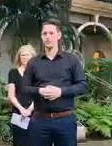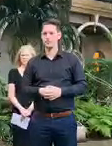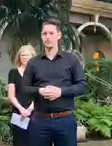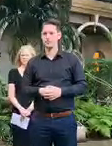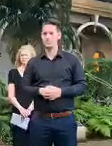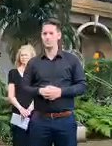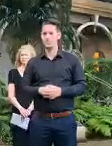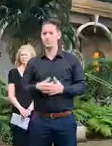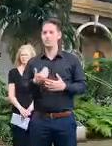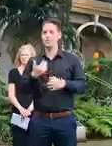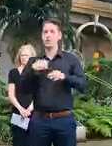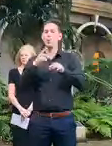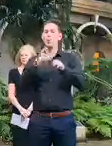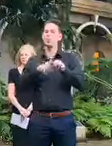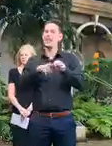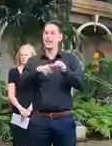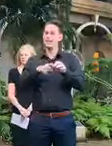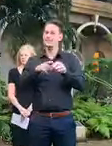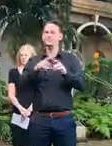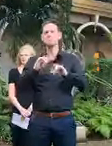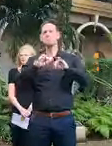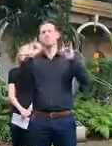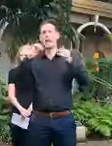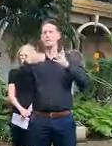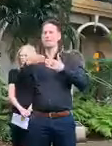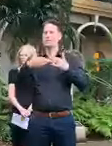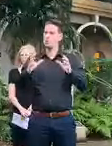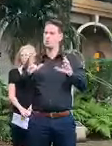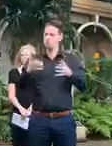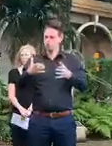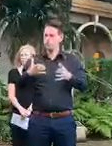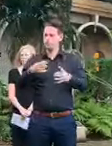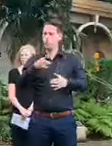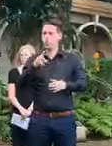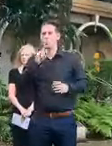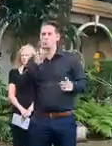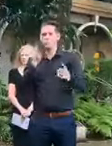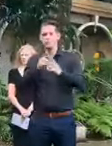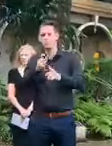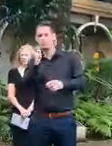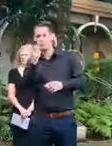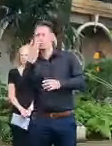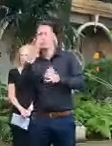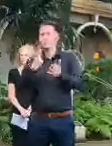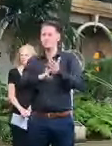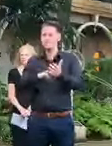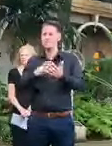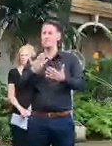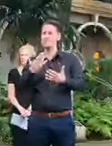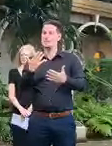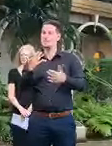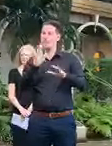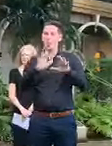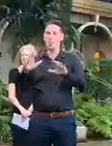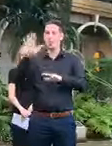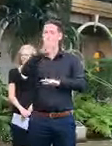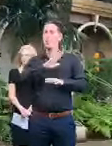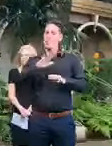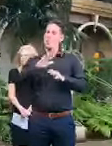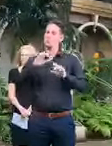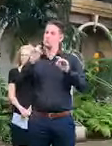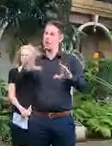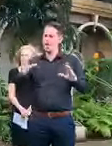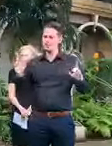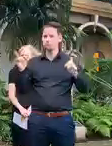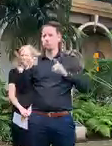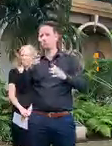Disaster Management Group will meet in approximately half an hour. This is all of our state government agencies working together to make sure